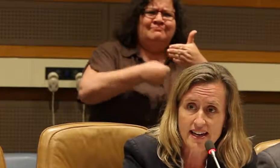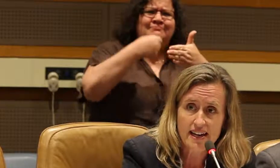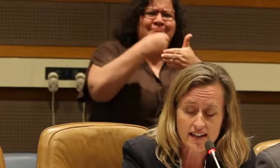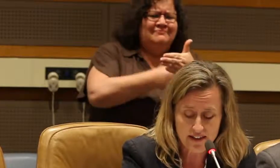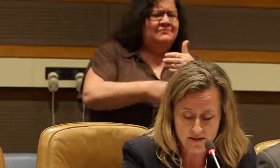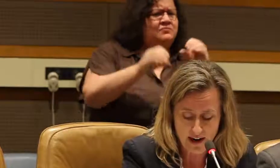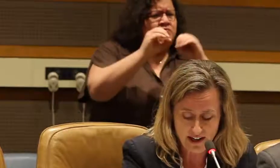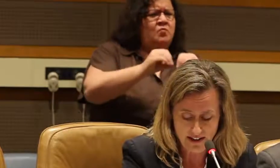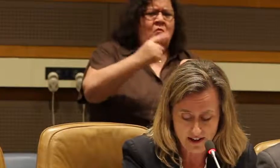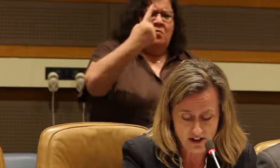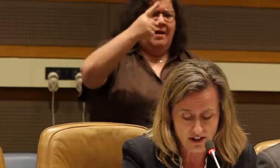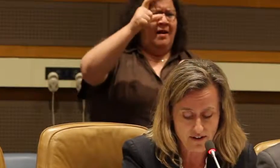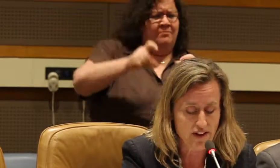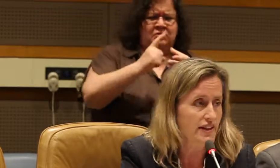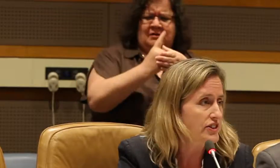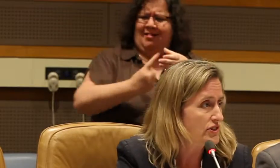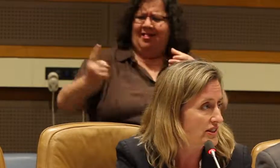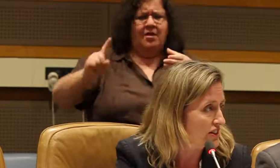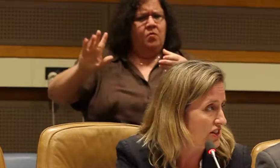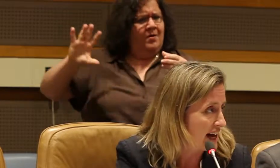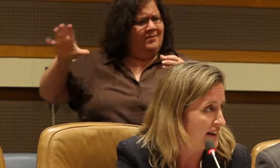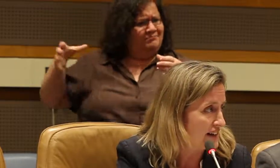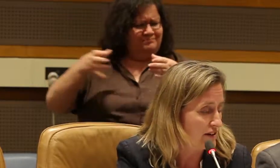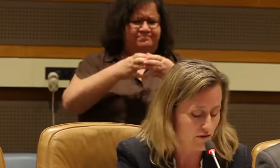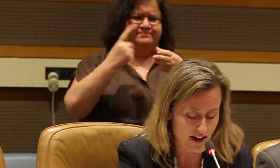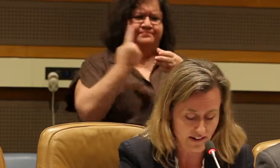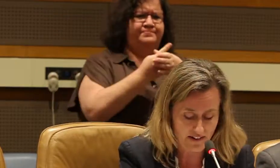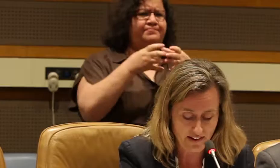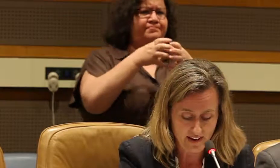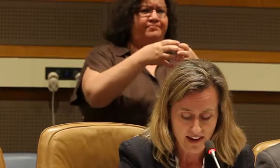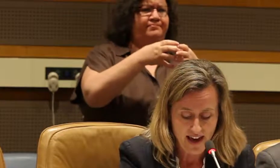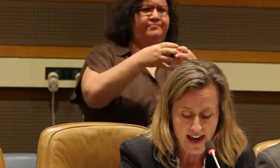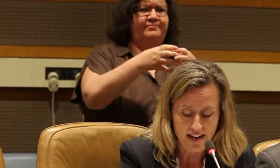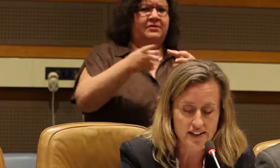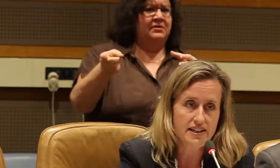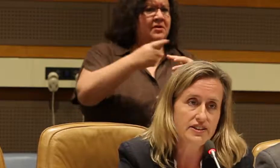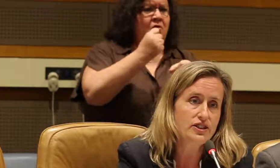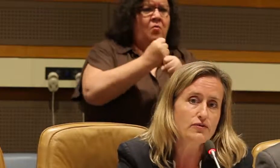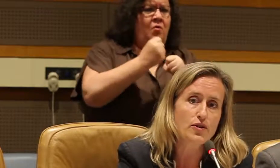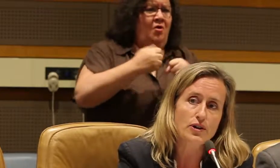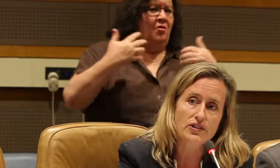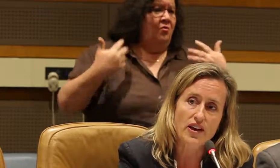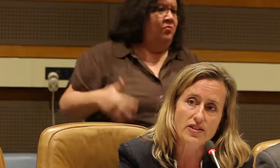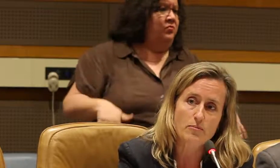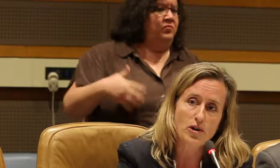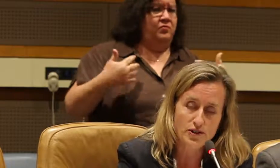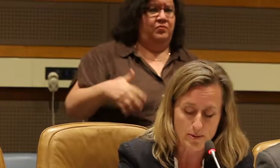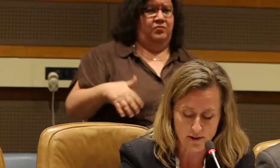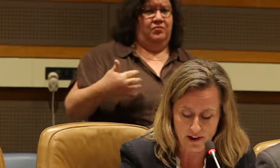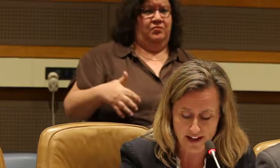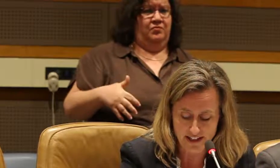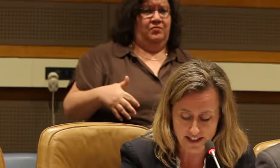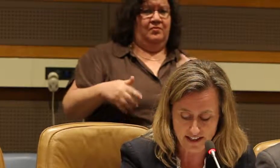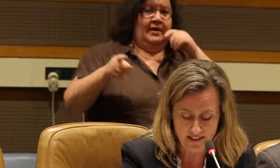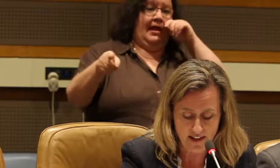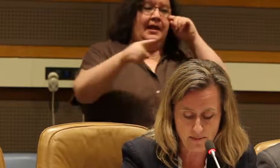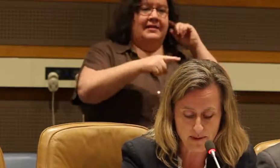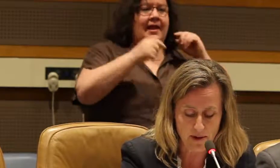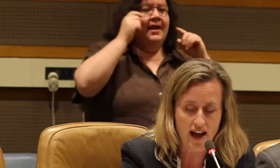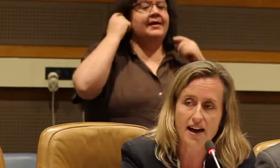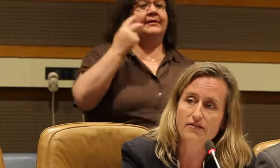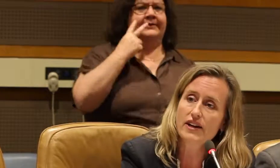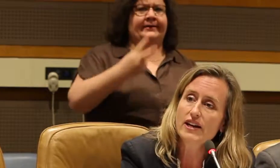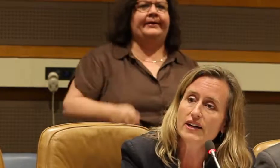in their recognition of the intersectionality of rights and a need to focus on the multiple identities